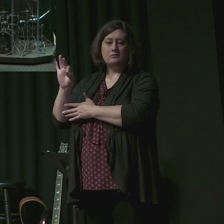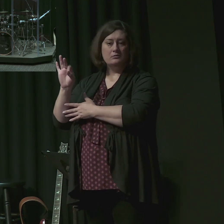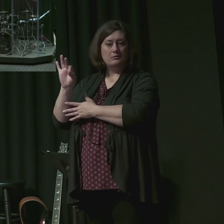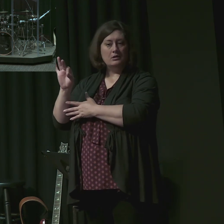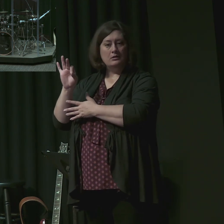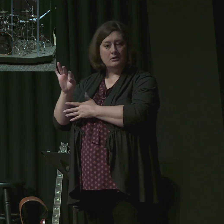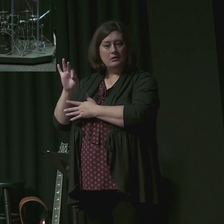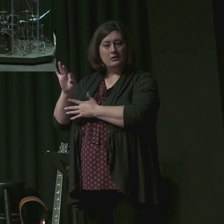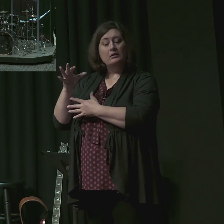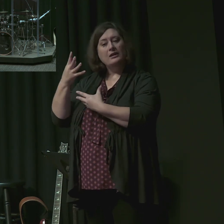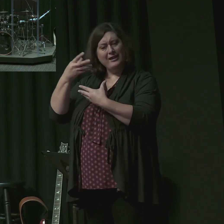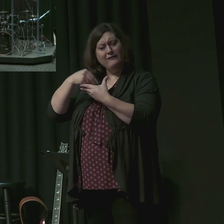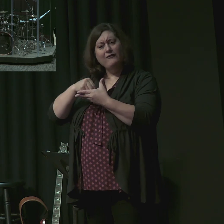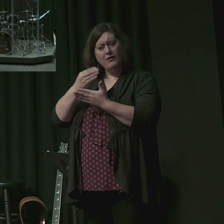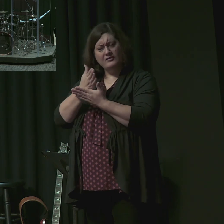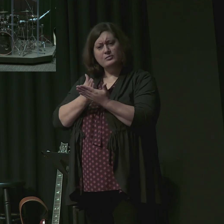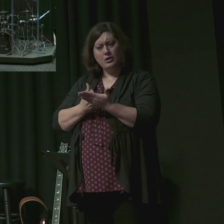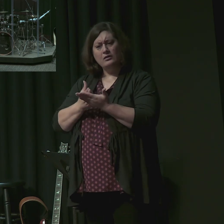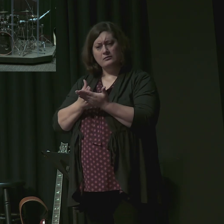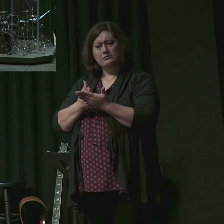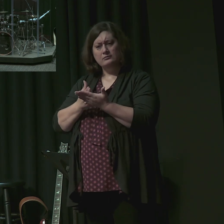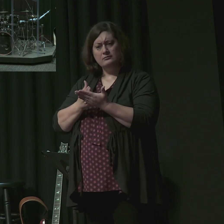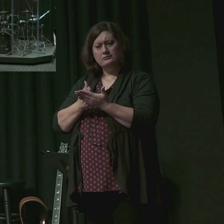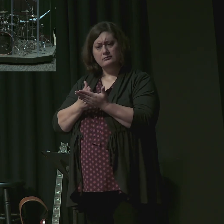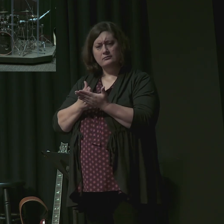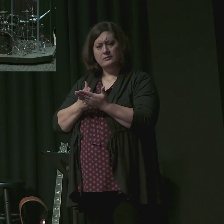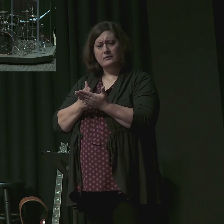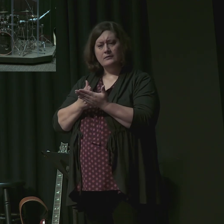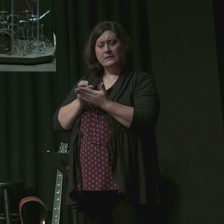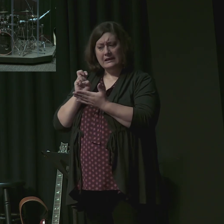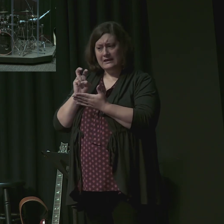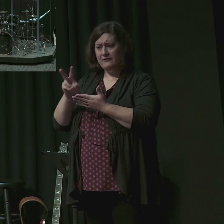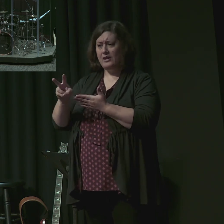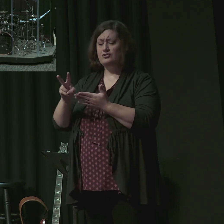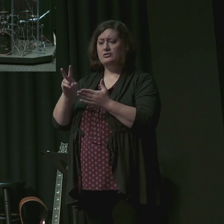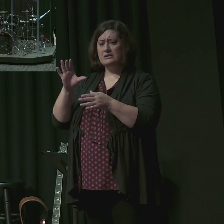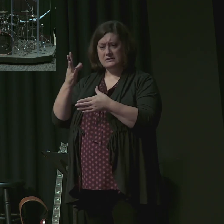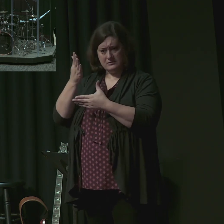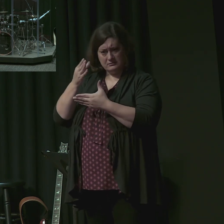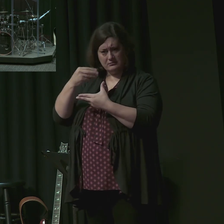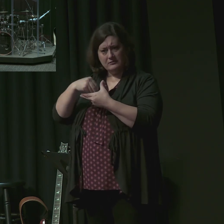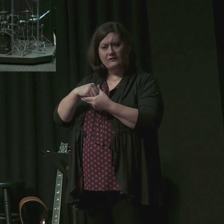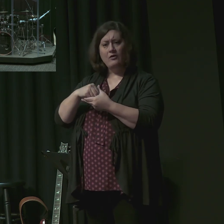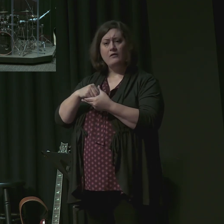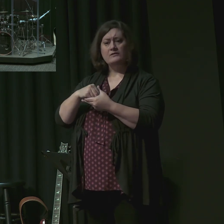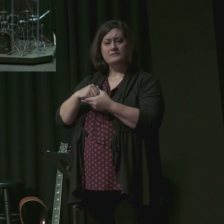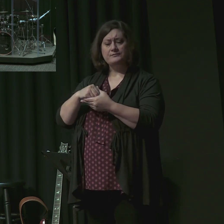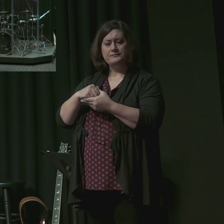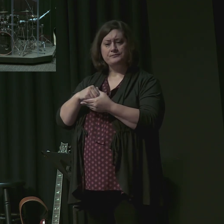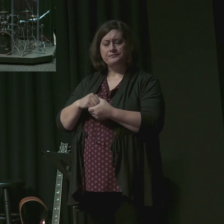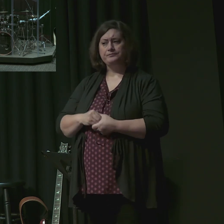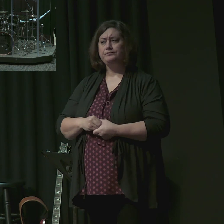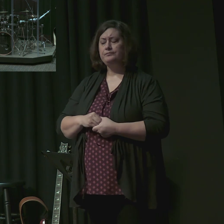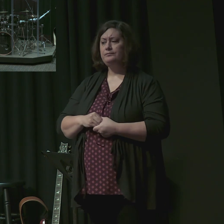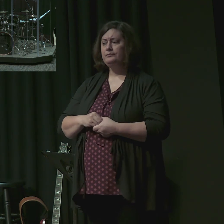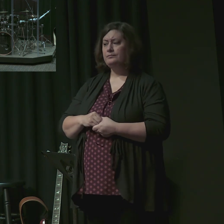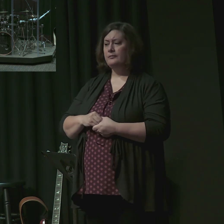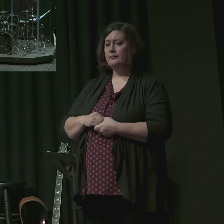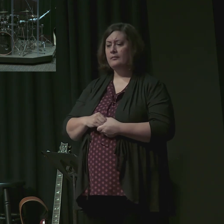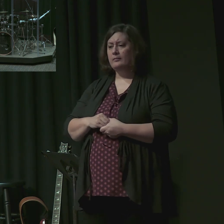will each elder hear and so must you. You will in our church do the work in evangelist.